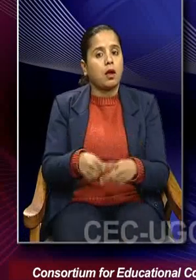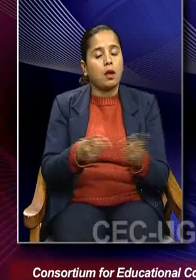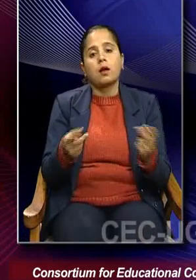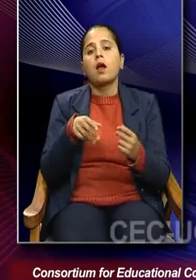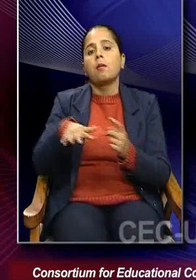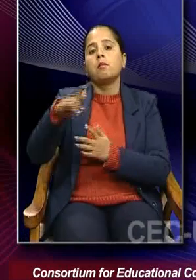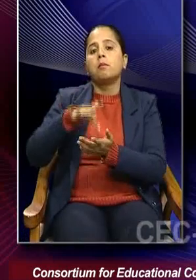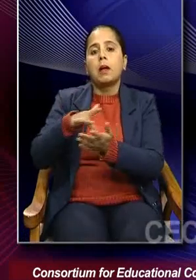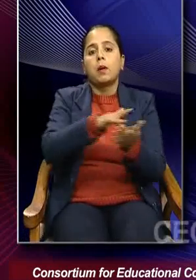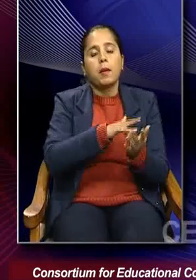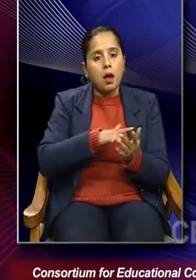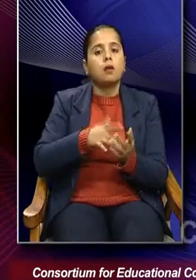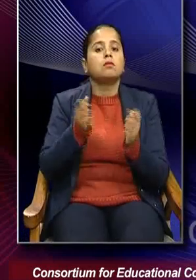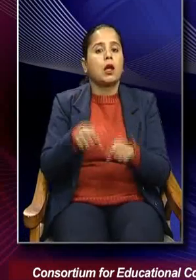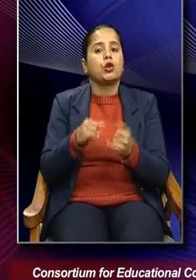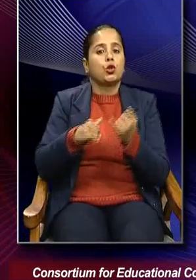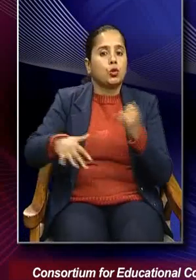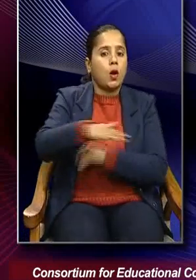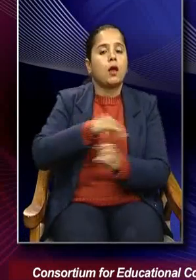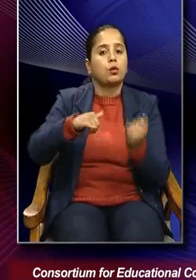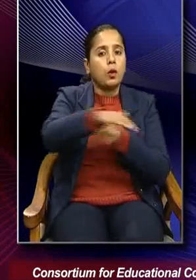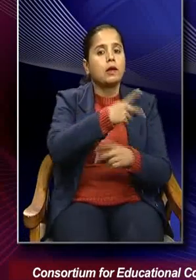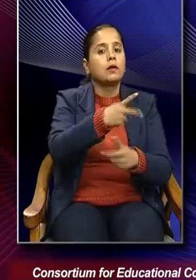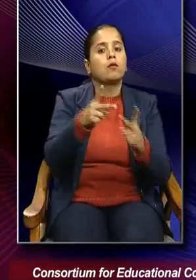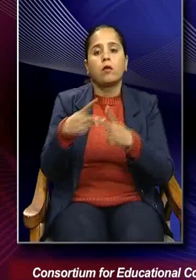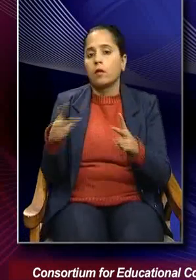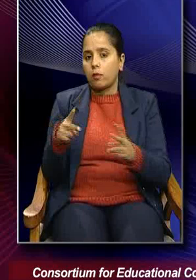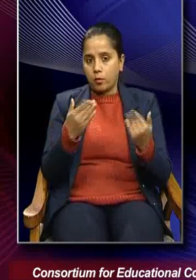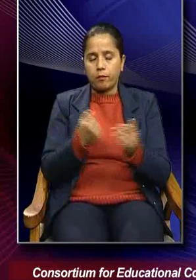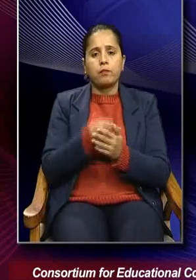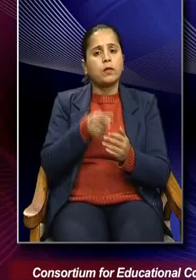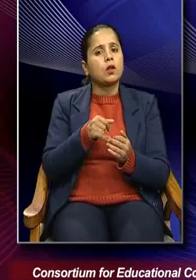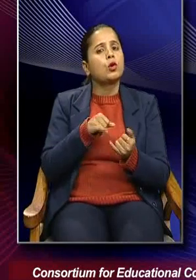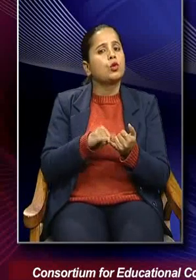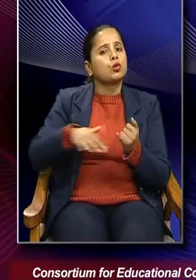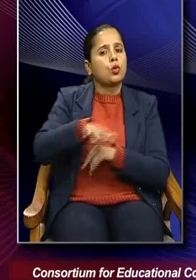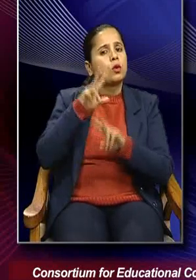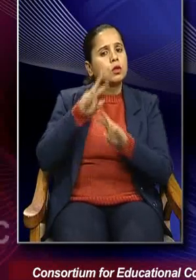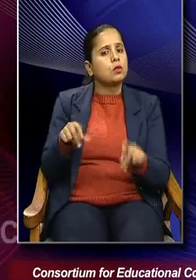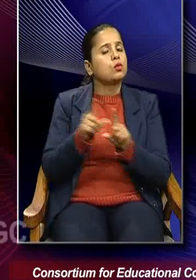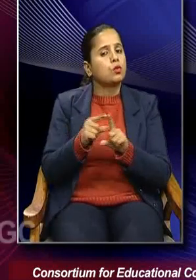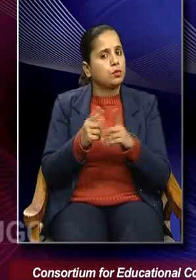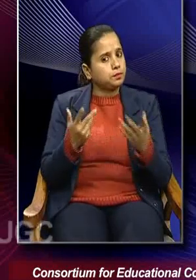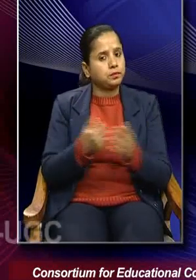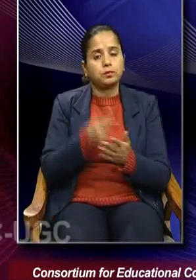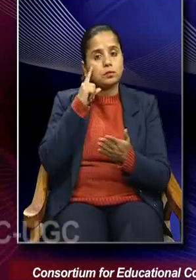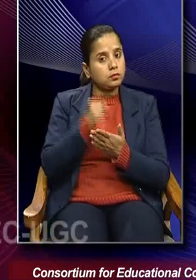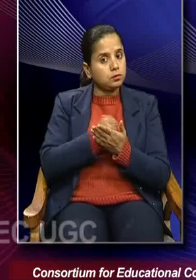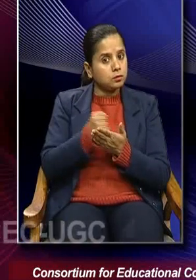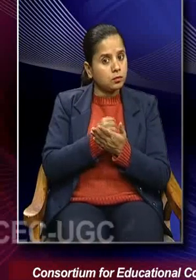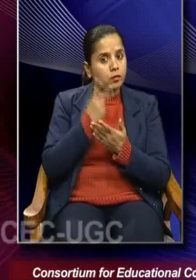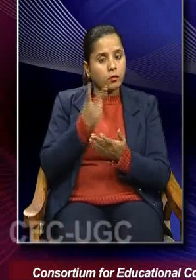to space and society to society. Now, what does a sociologist do? They try to